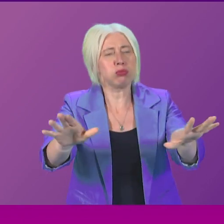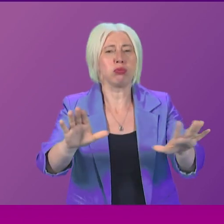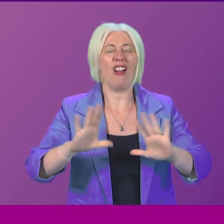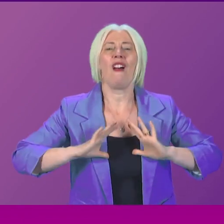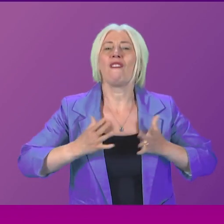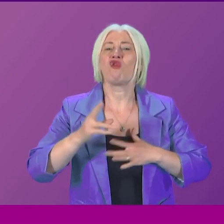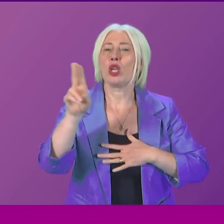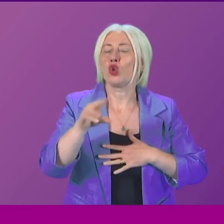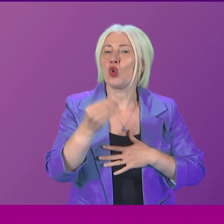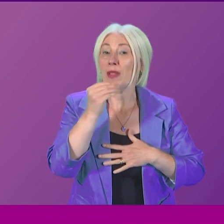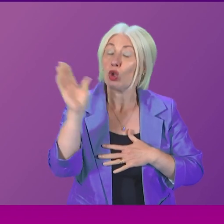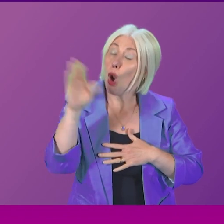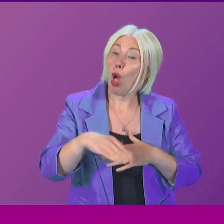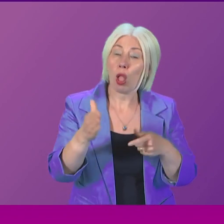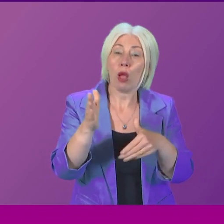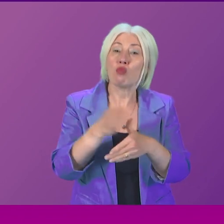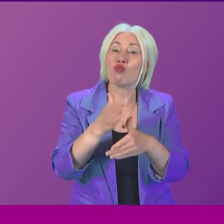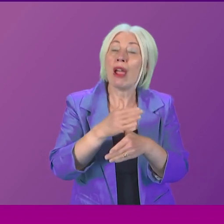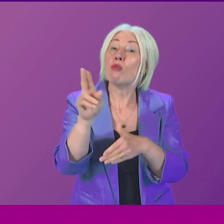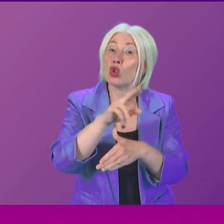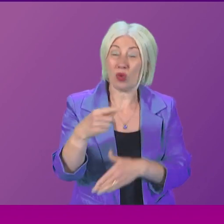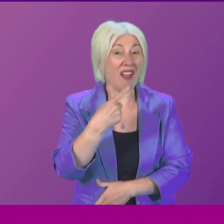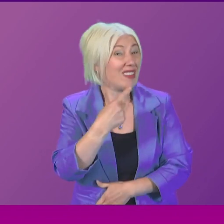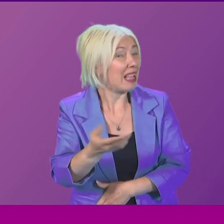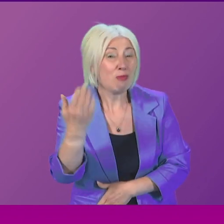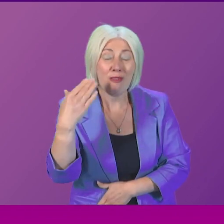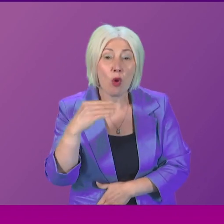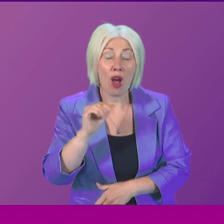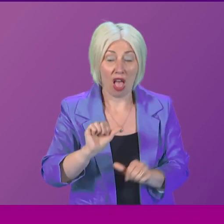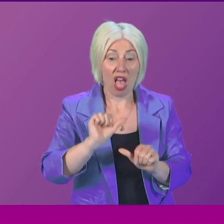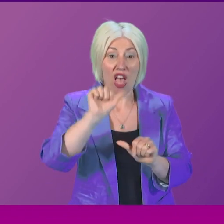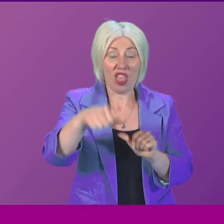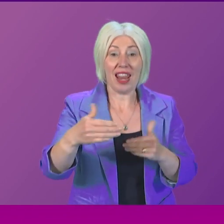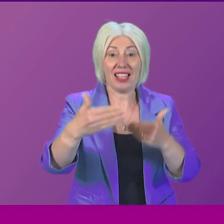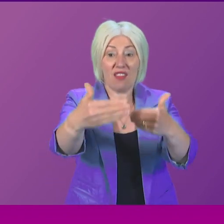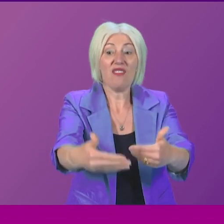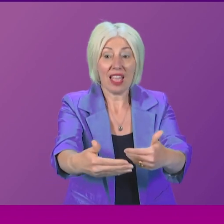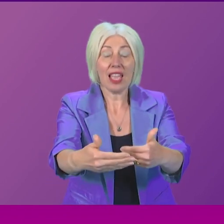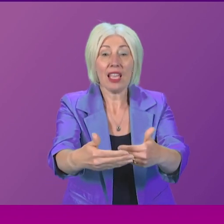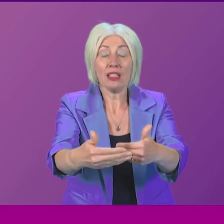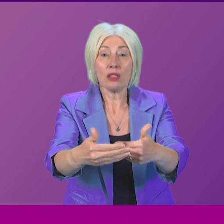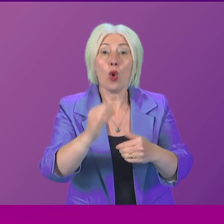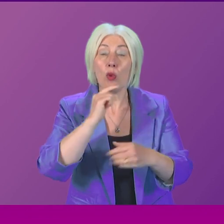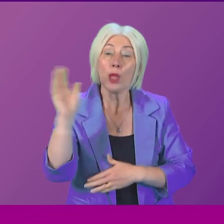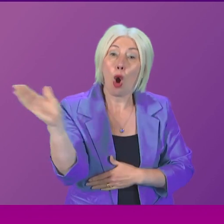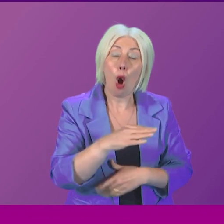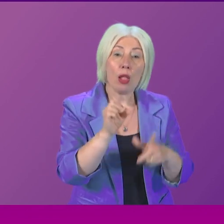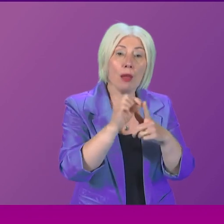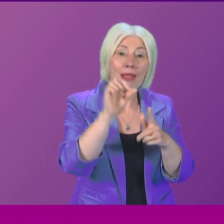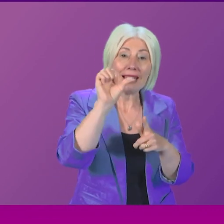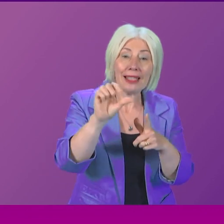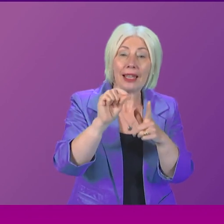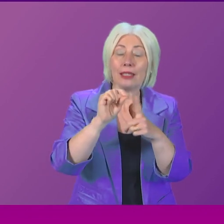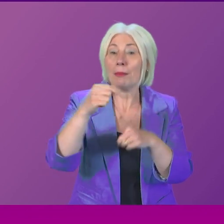meals in primary schools. And we have said, as we have said previously, the next phase will be to all primary sixes and seven